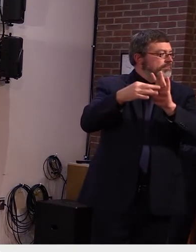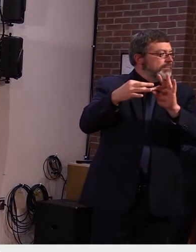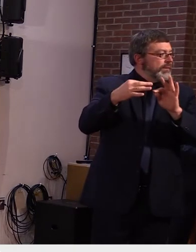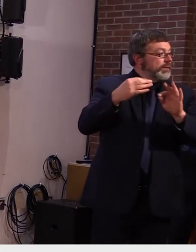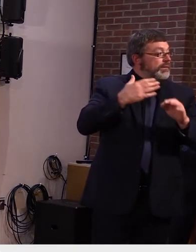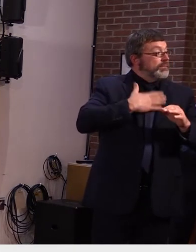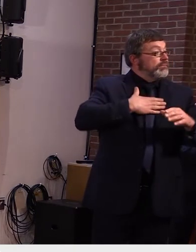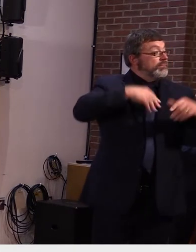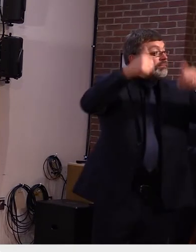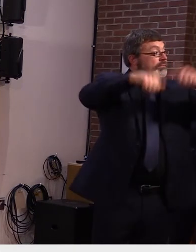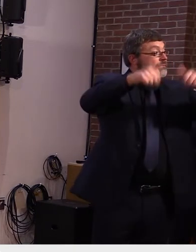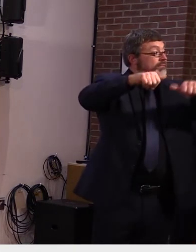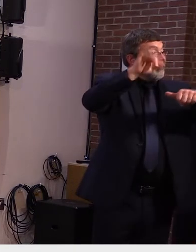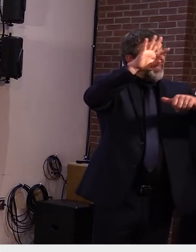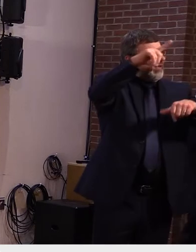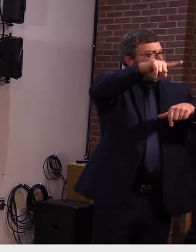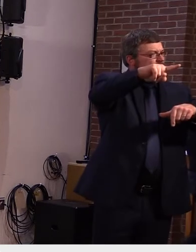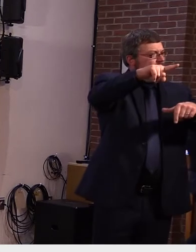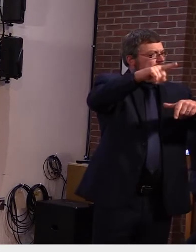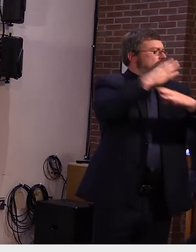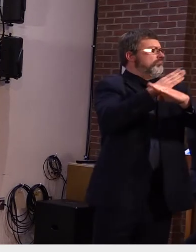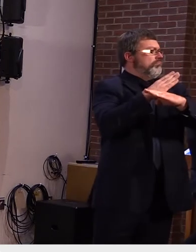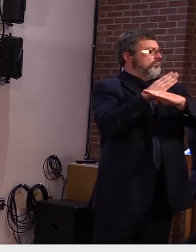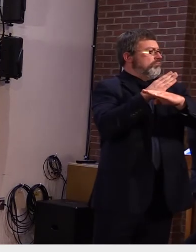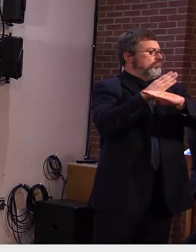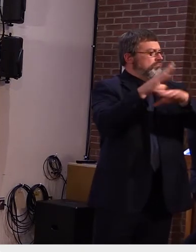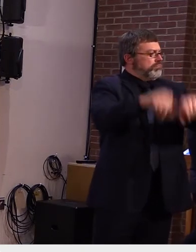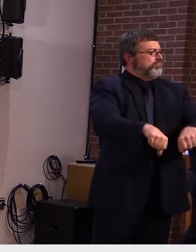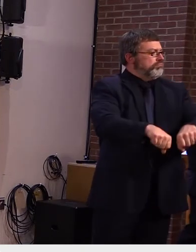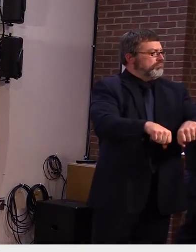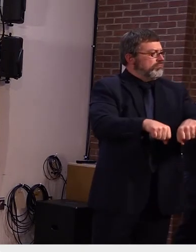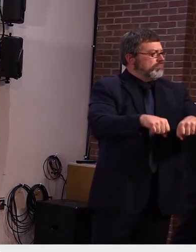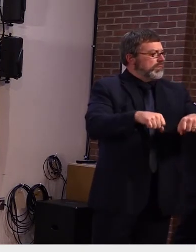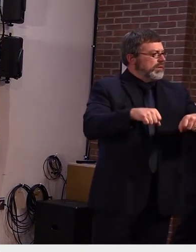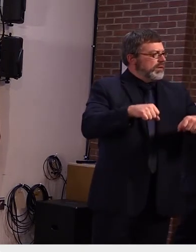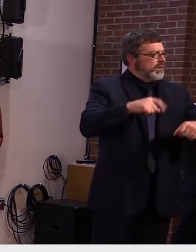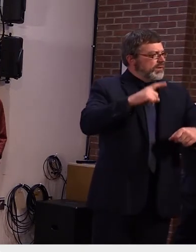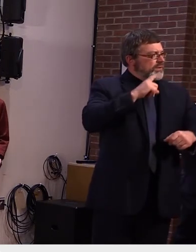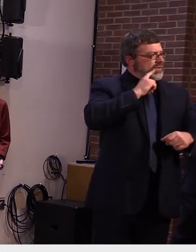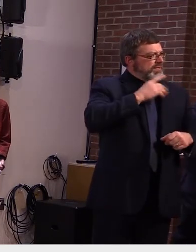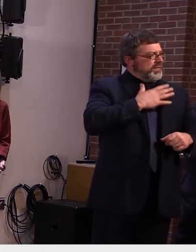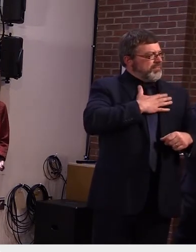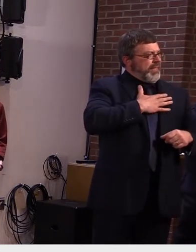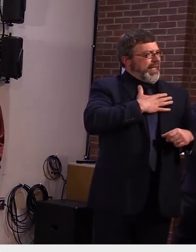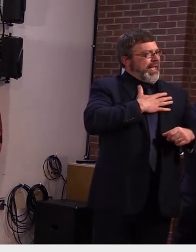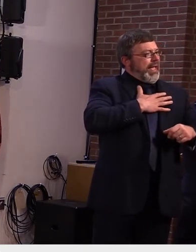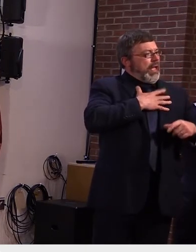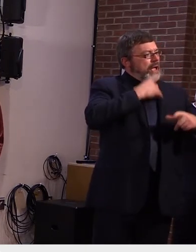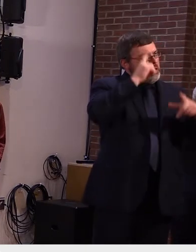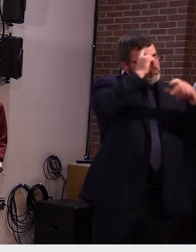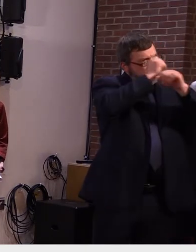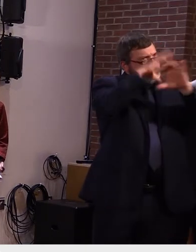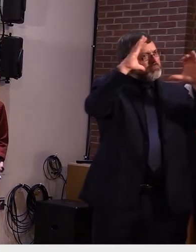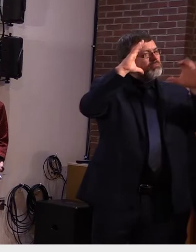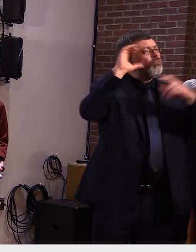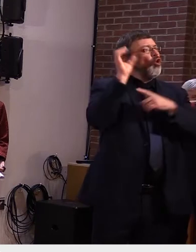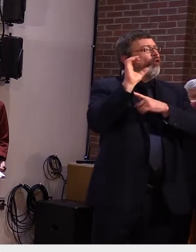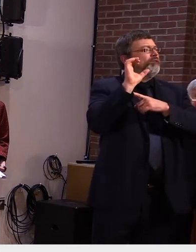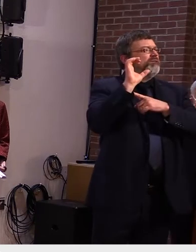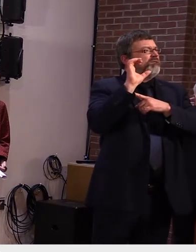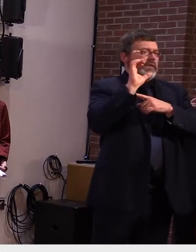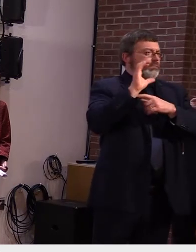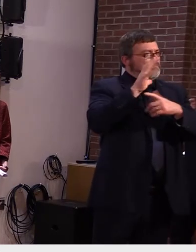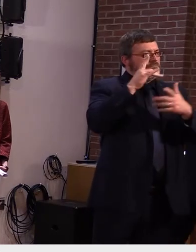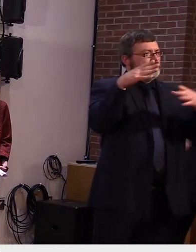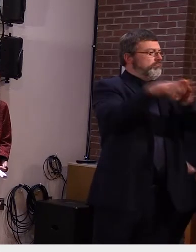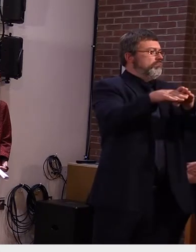didn't know if other conservative voices in the state had experienced the same thing this is someone who's been active in opposing vlm